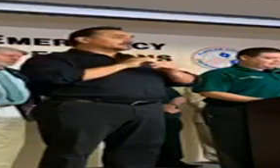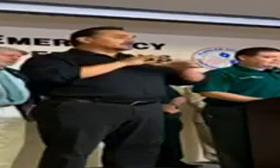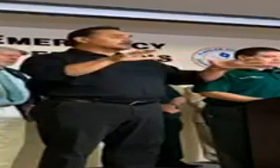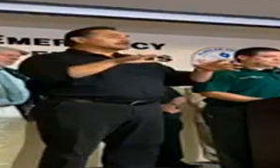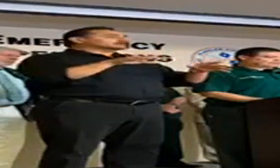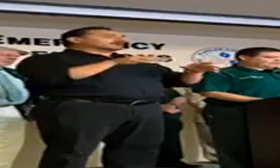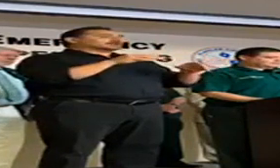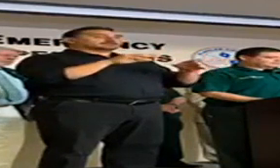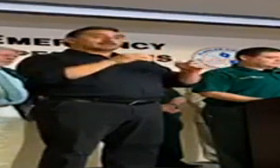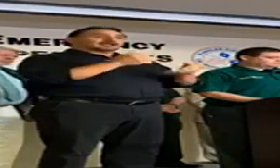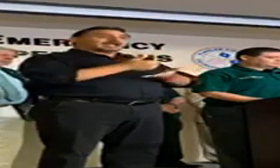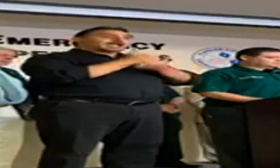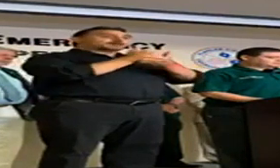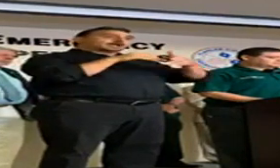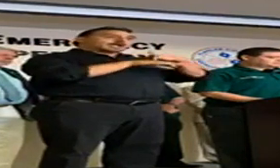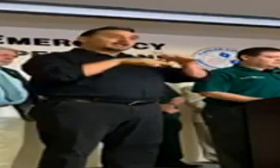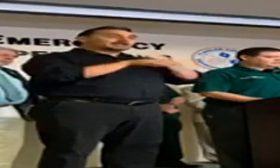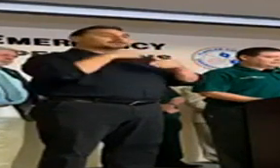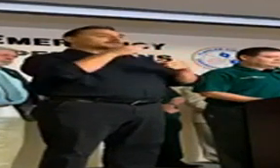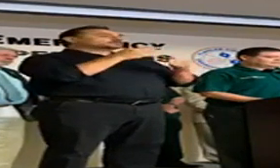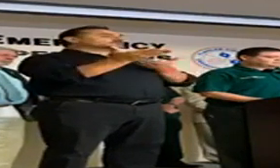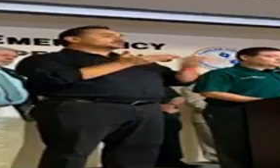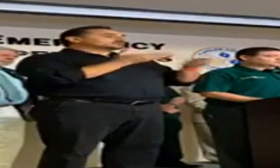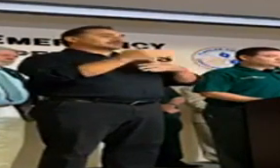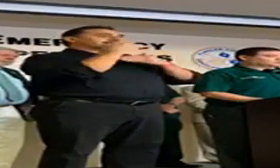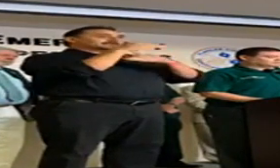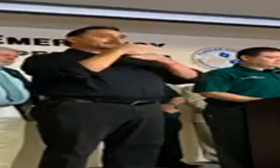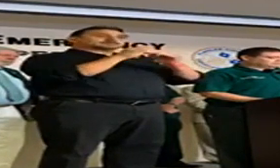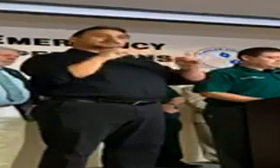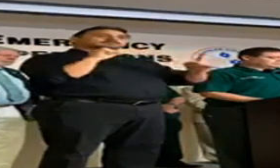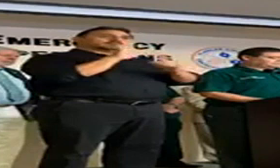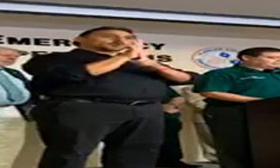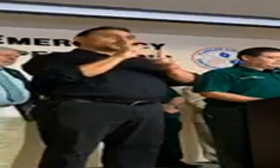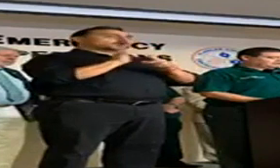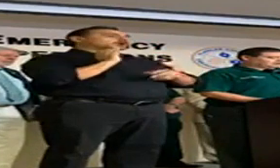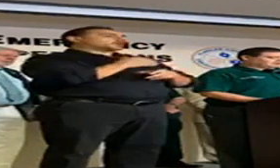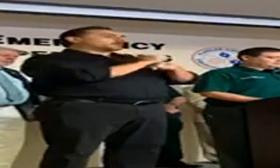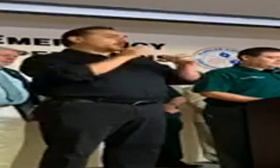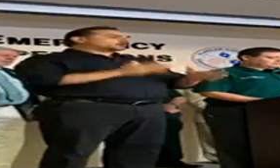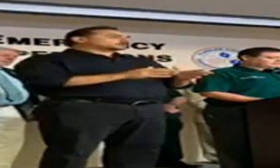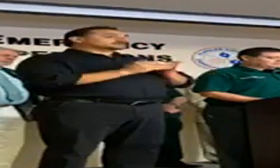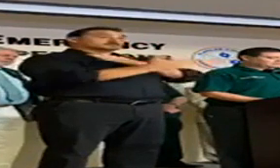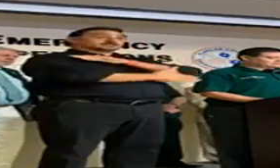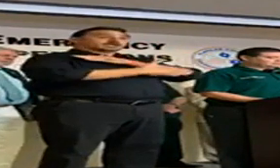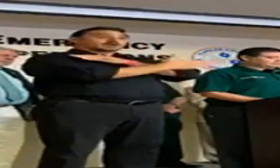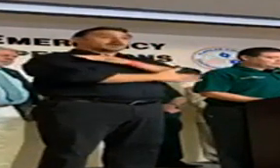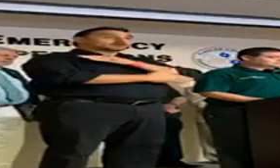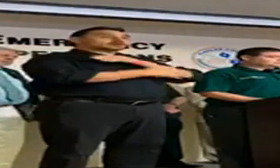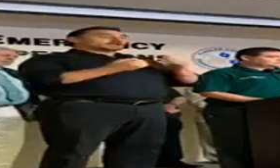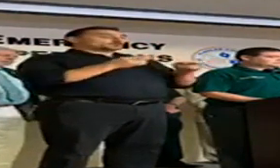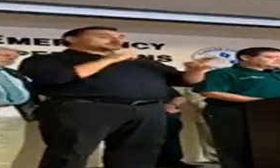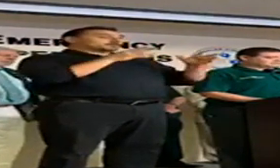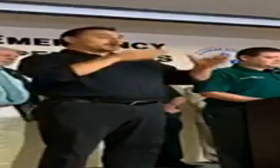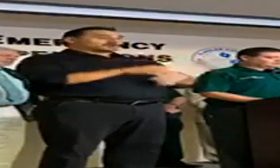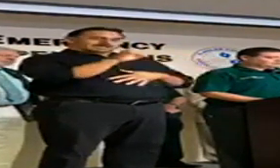plan that will allow access to public services while limiting exposure to our employees. Our county and municipal responders,